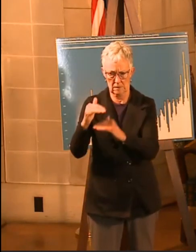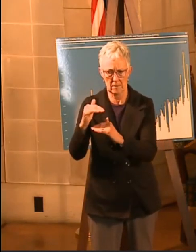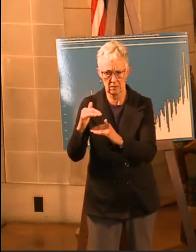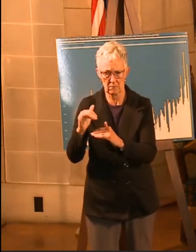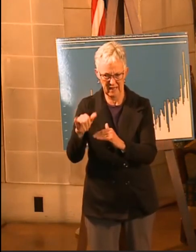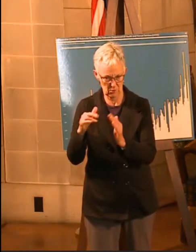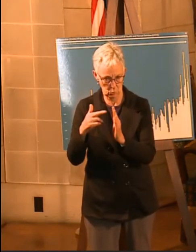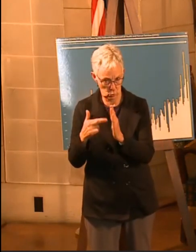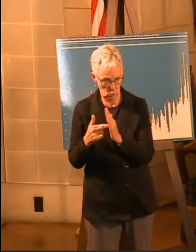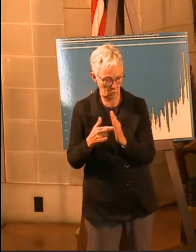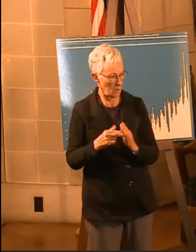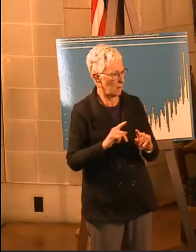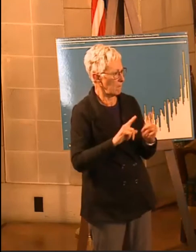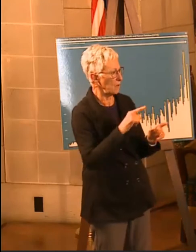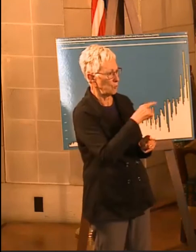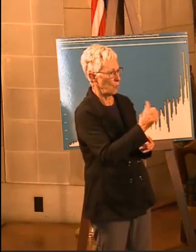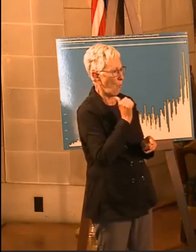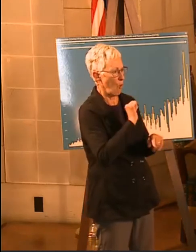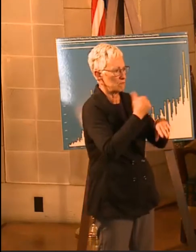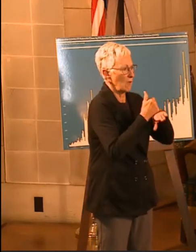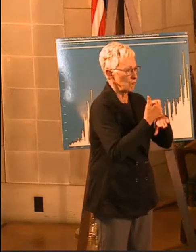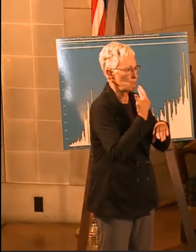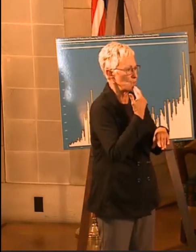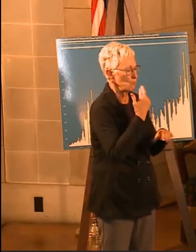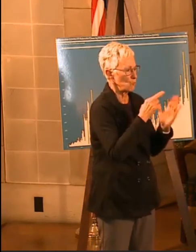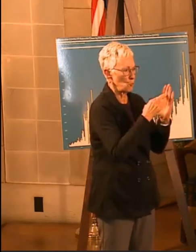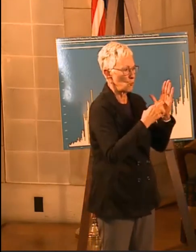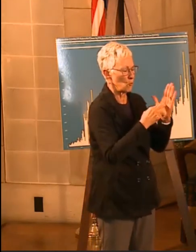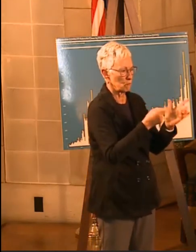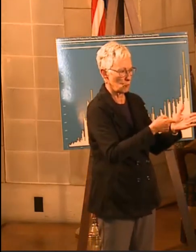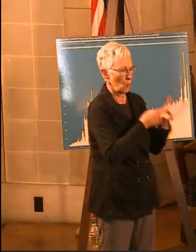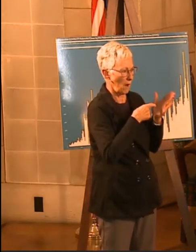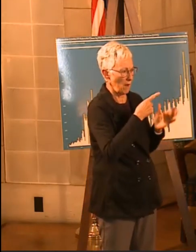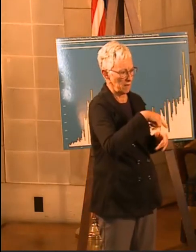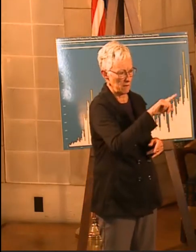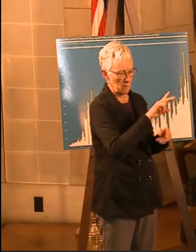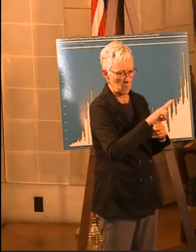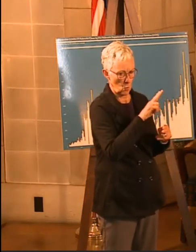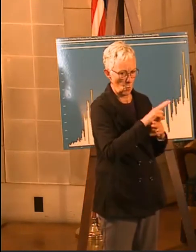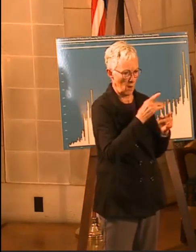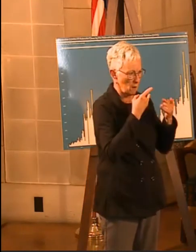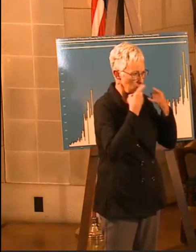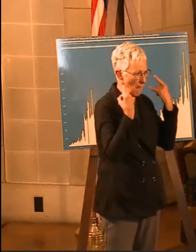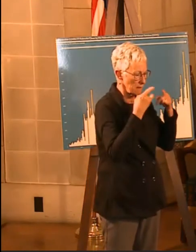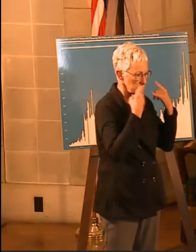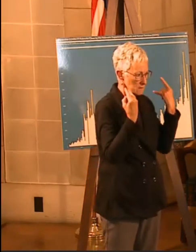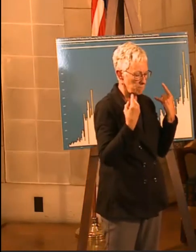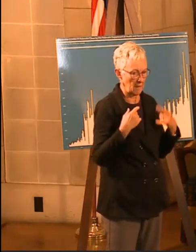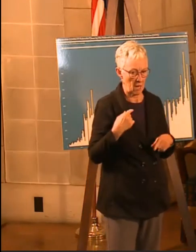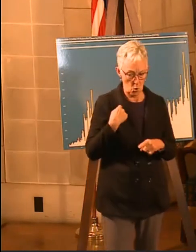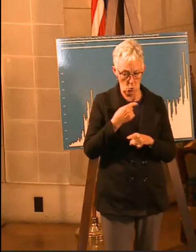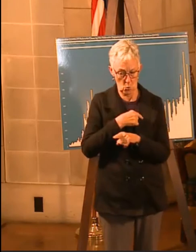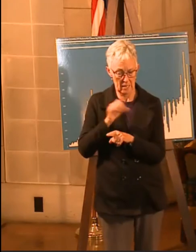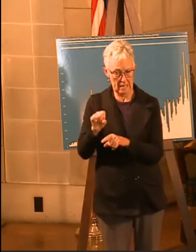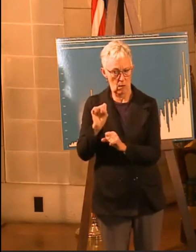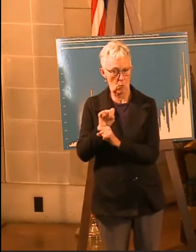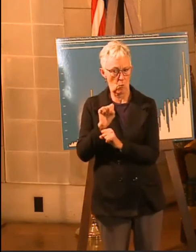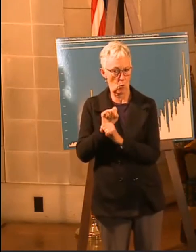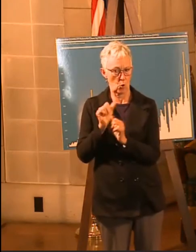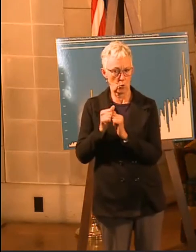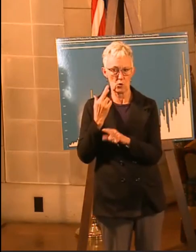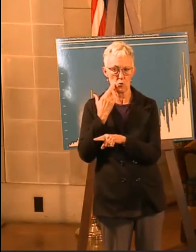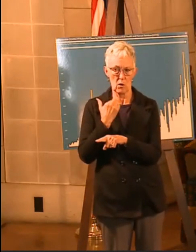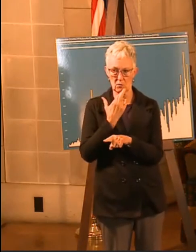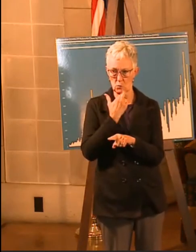The eight people at a table is pretty easy for us to be able to work with the restaurant association to be able to verify and make sure that they're doing. We need